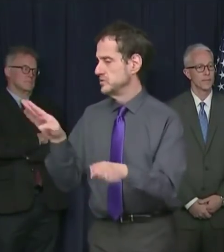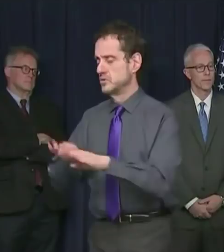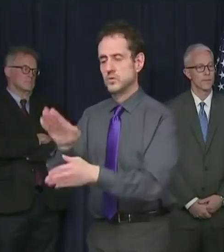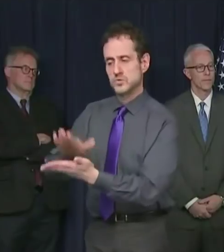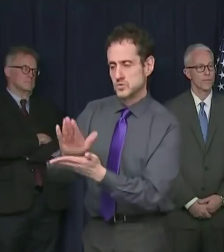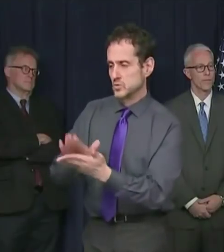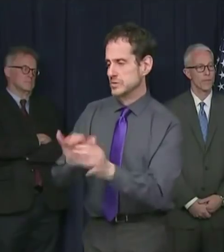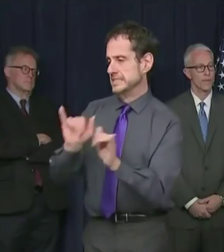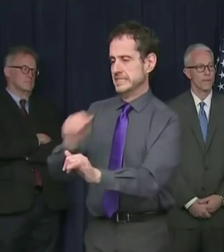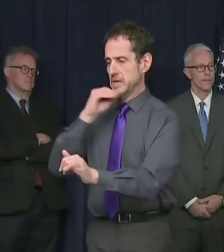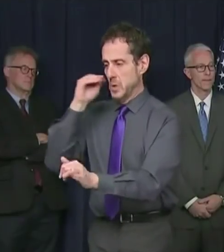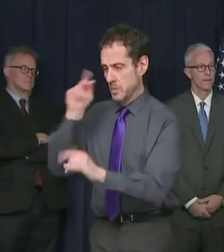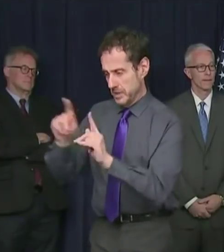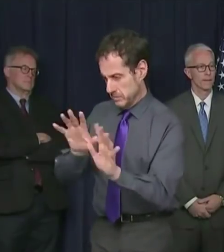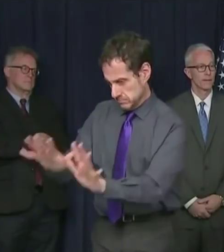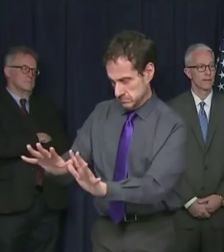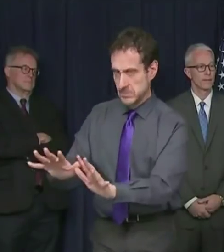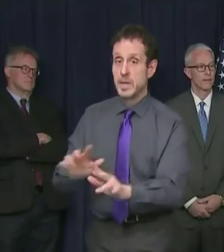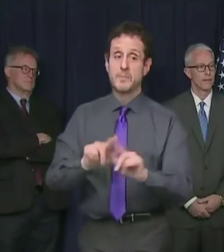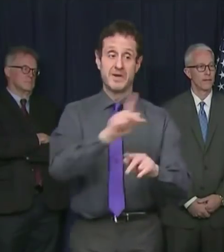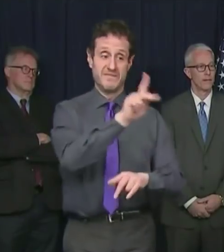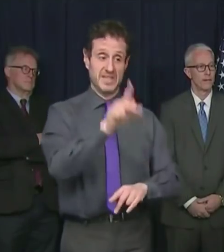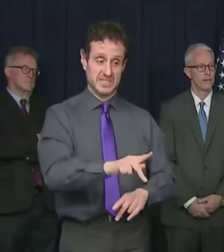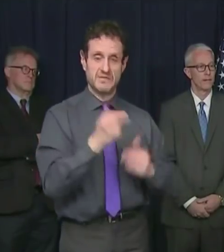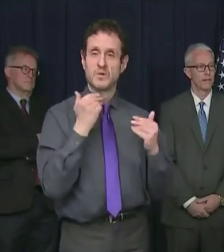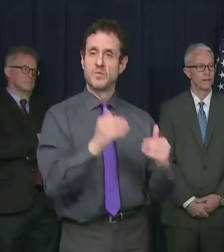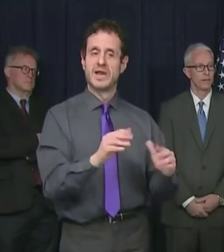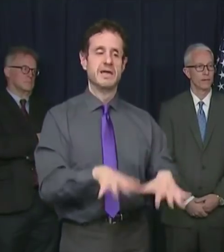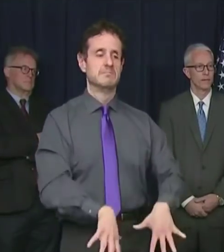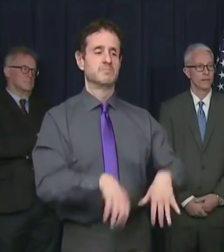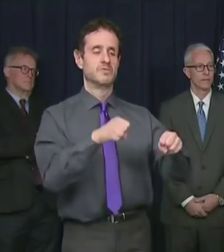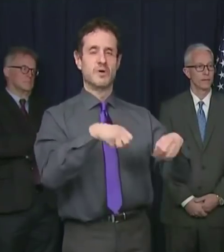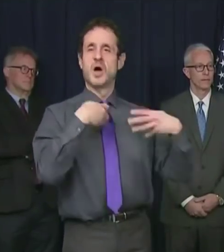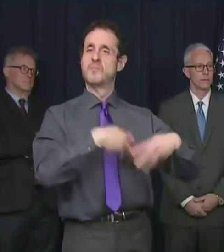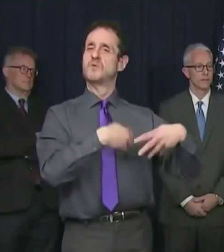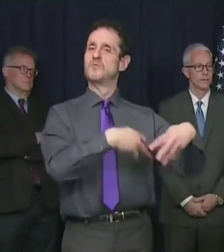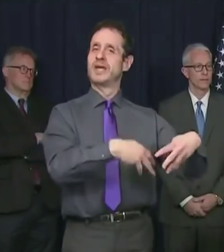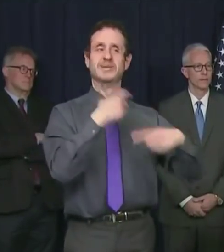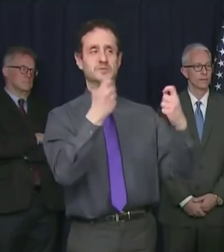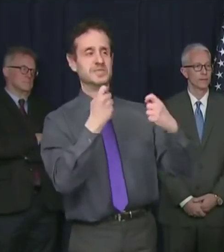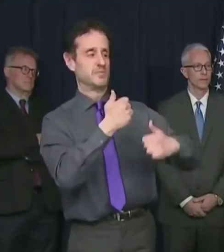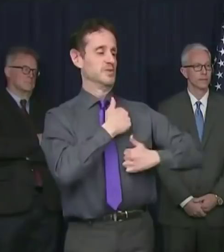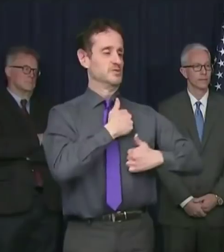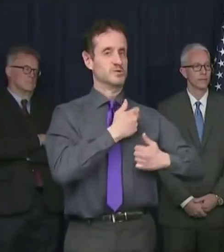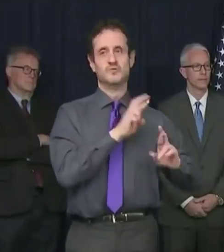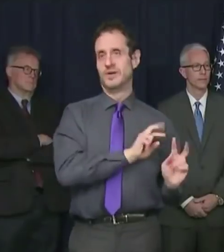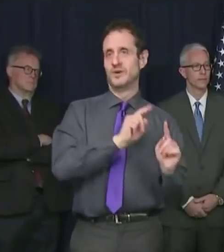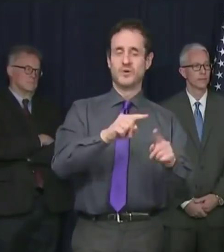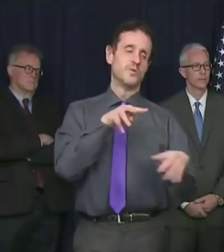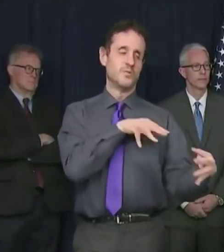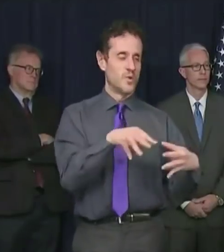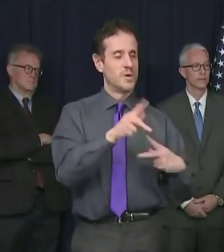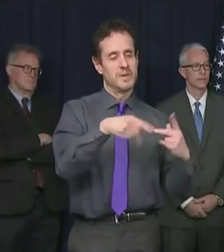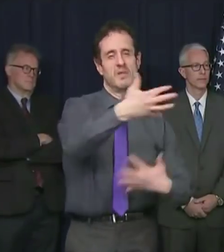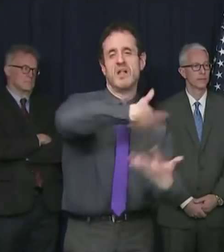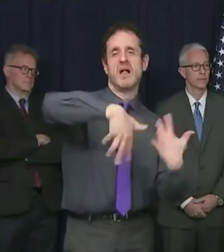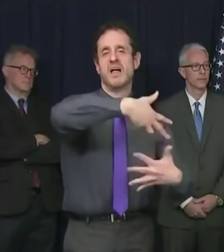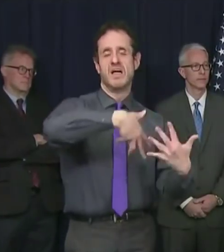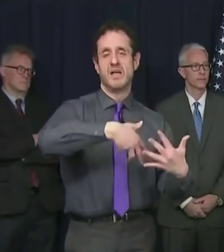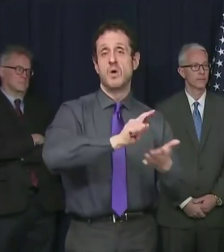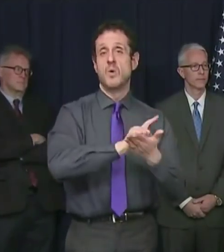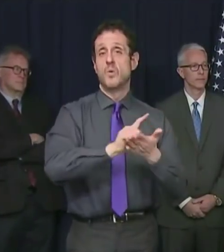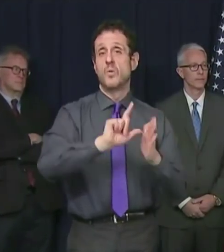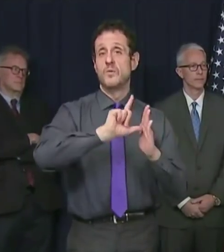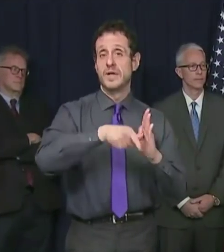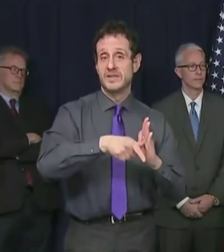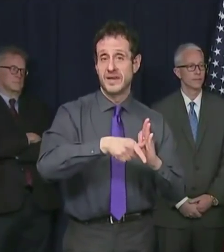but Philadelphia went ahead with a huge parade to celebrate those going off to war. A week later Philadelphia